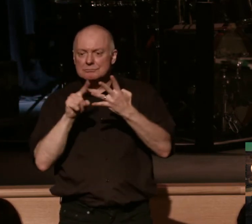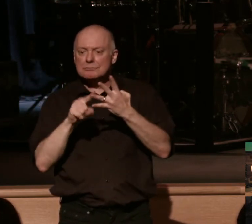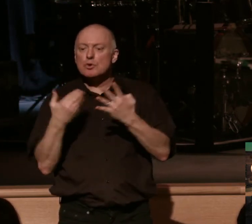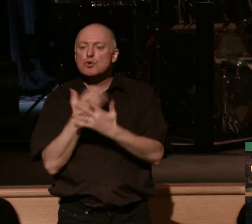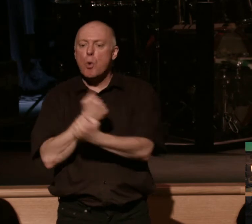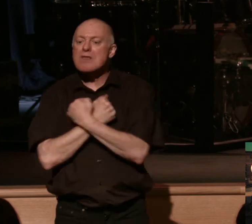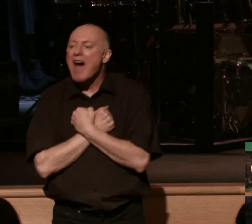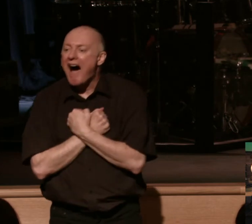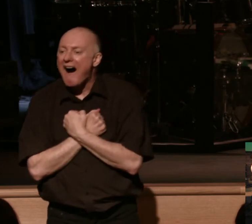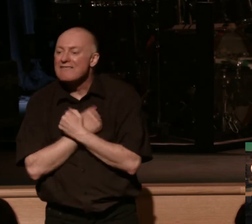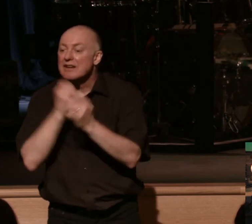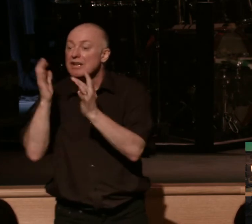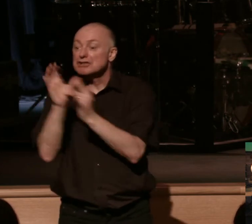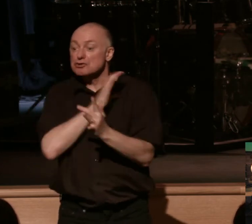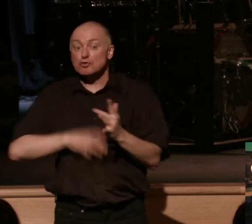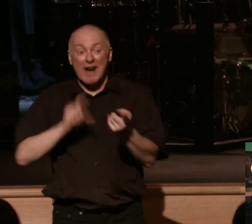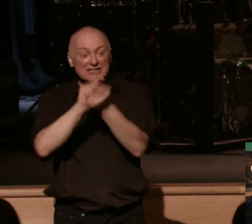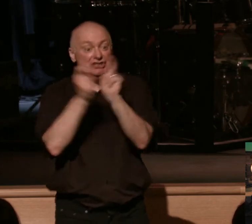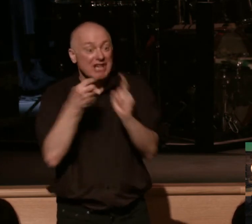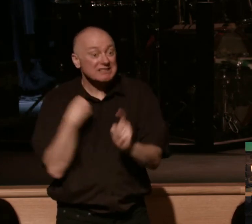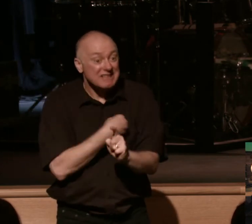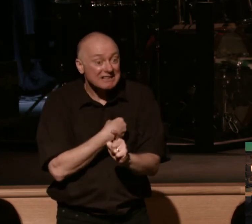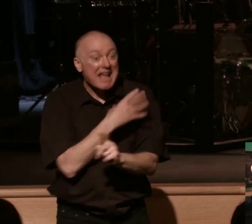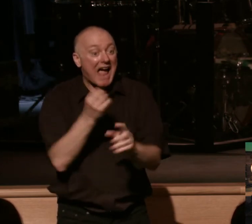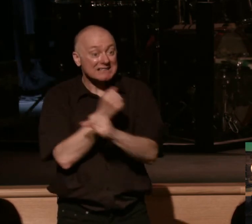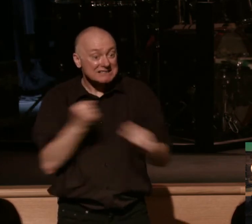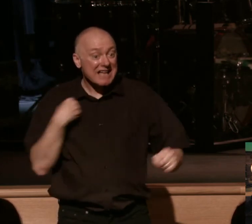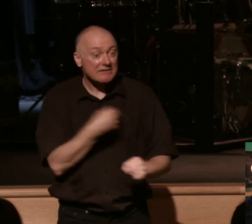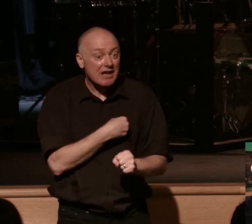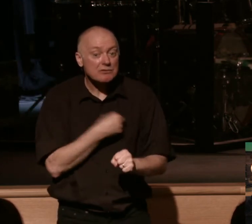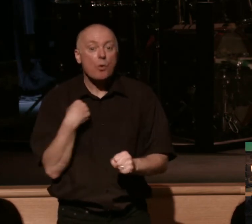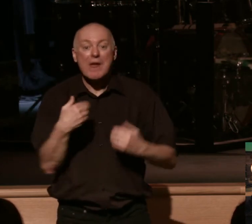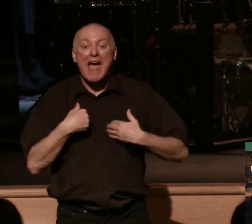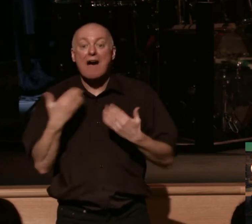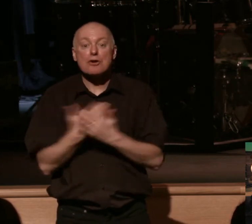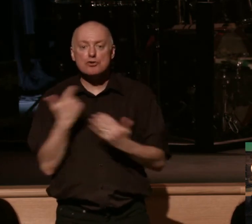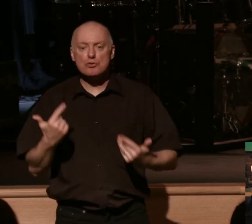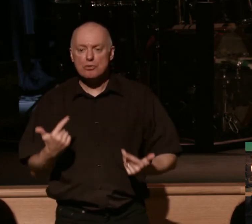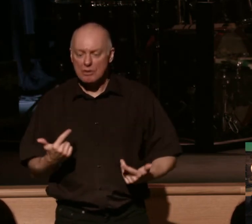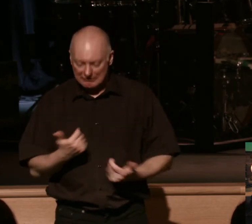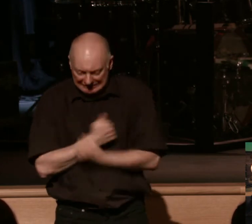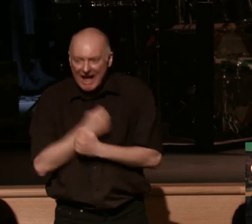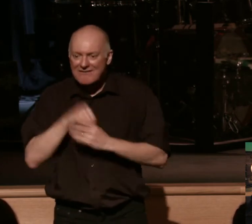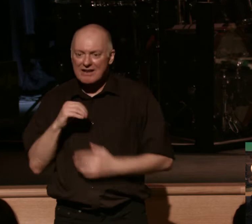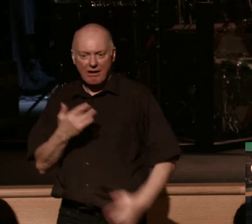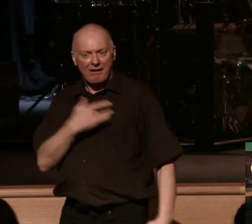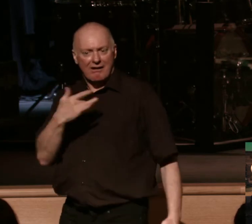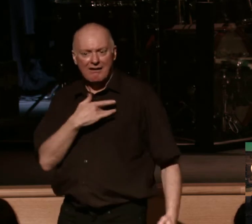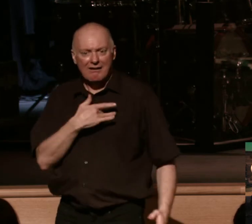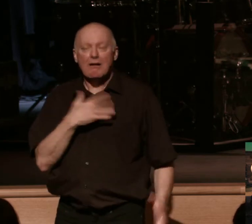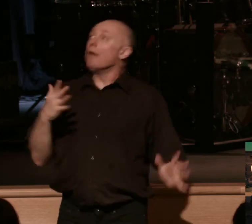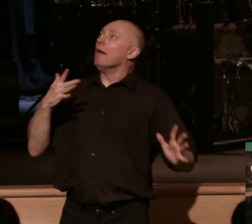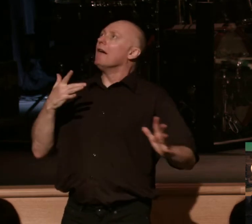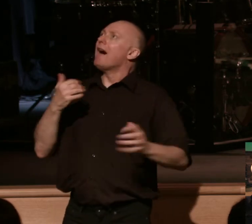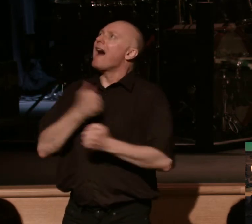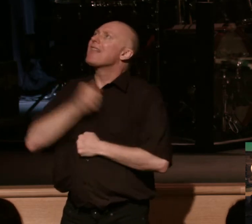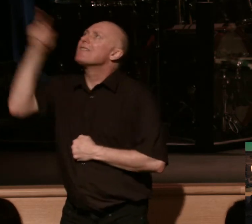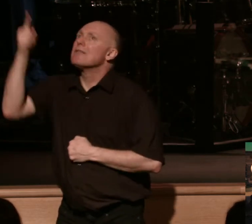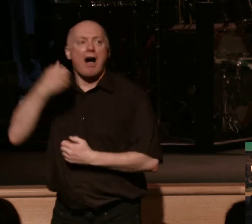When Jesus Christ changes us and saves us, there's a new love that enters into our life. A love for Him, a love for one another, a love